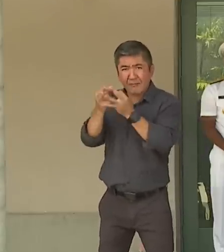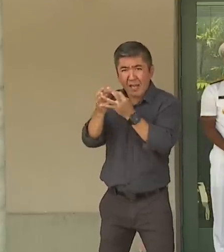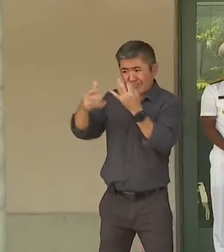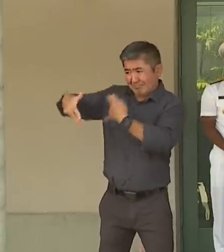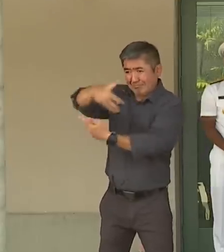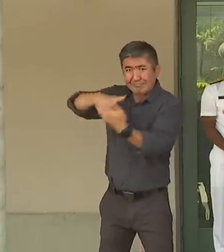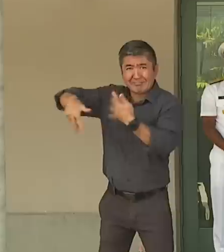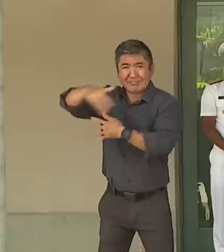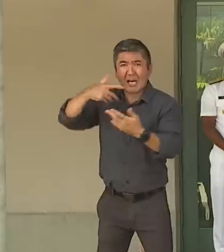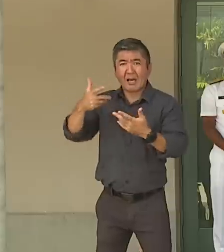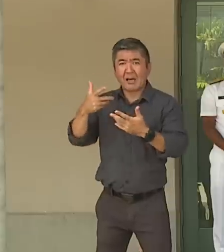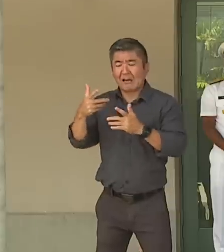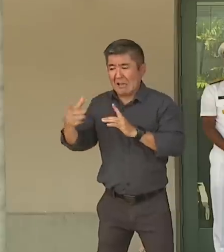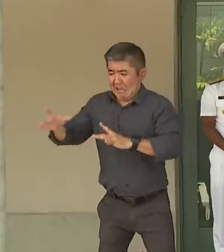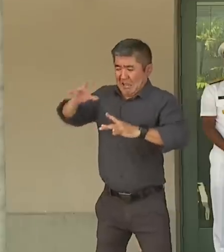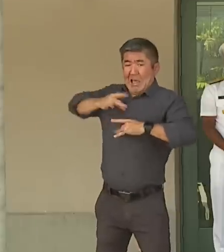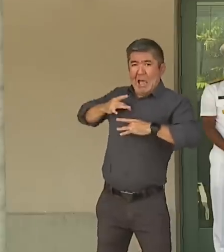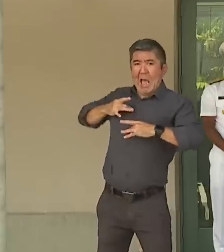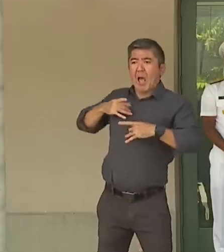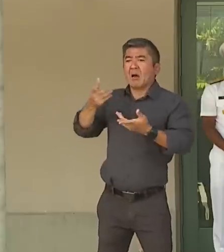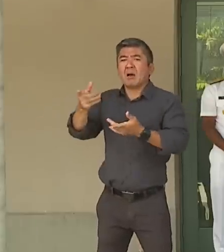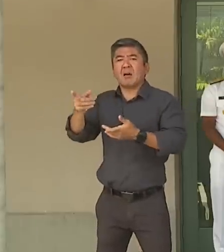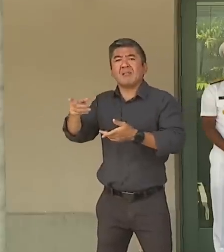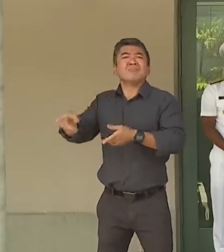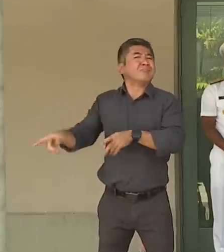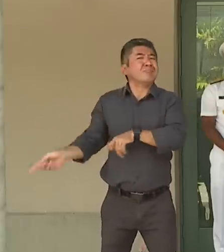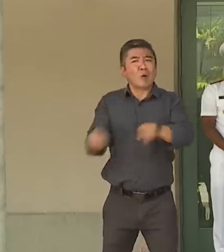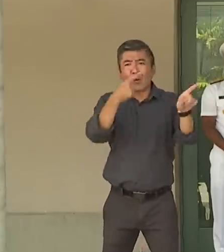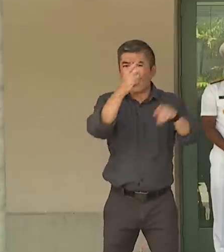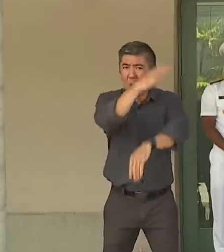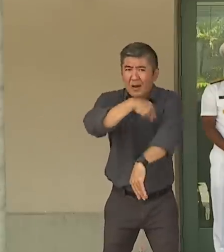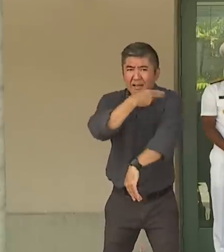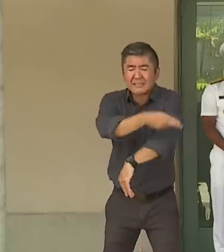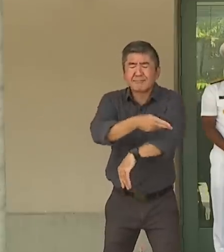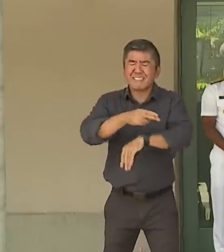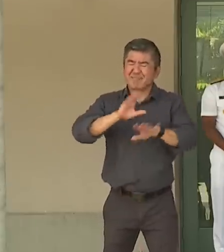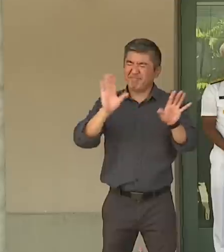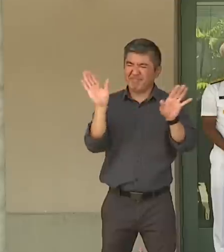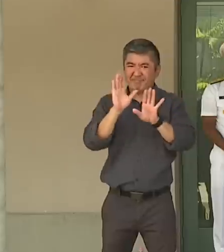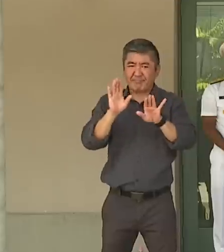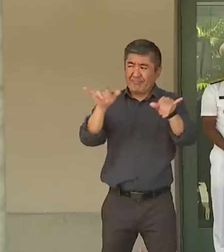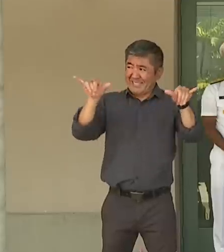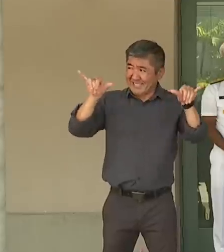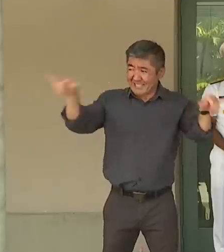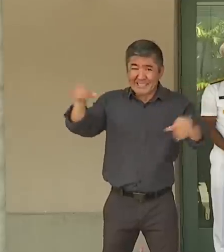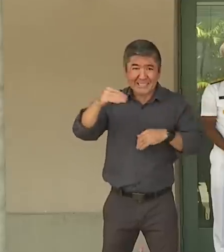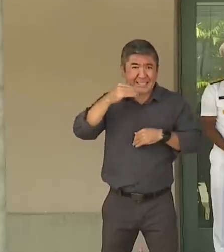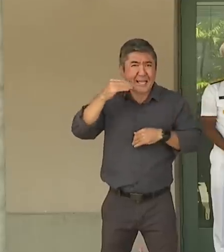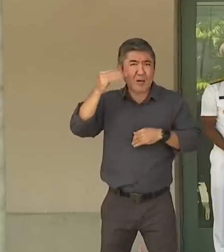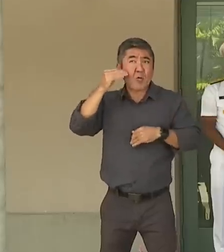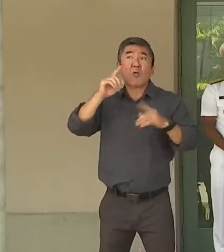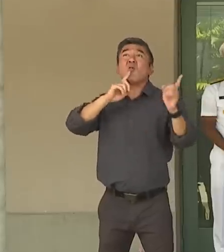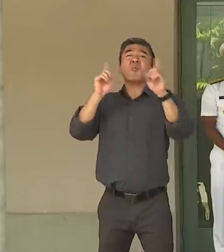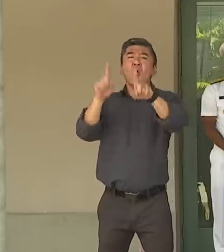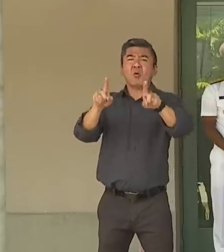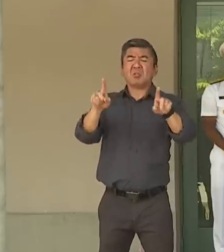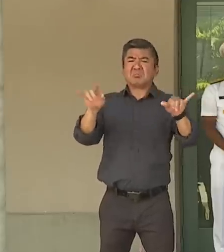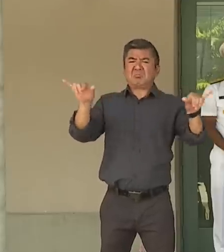that end up landing them in the hospital because they can't get well. And this is why a stay-at-home order will save lives and is very intelligent.